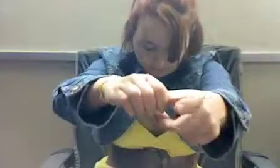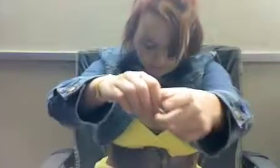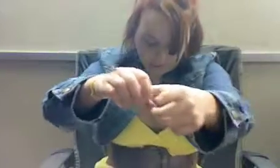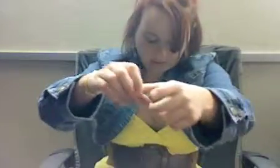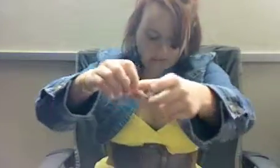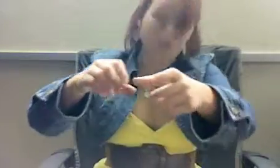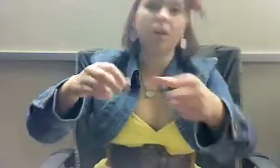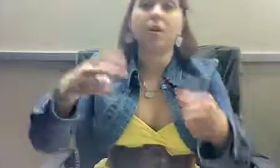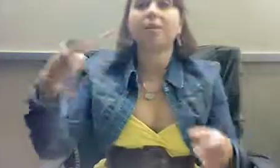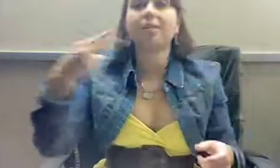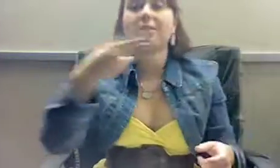It's easy names.